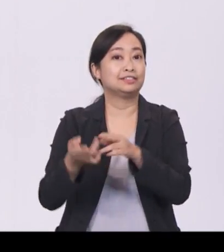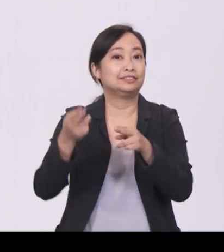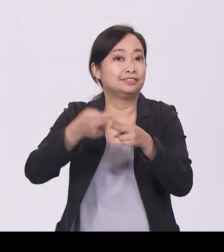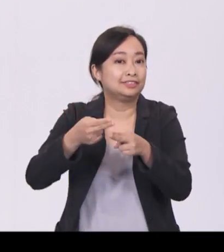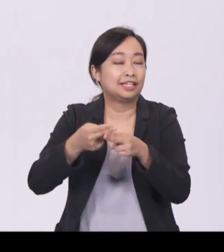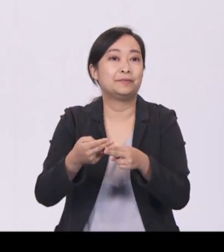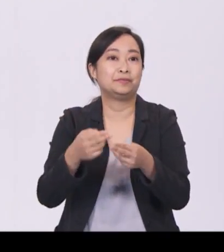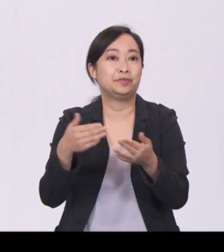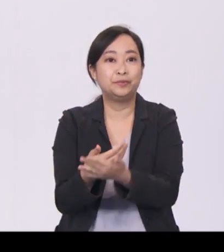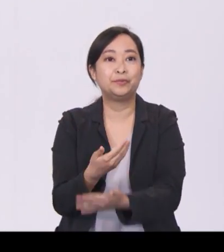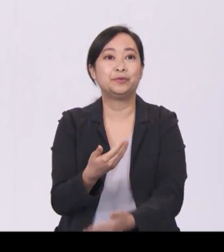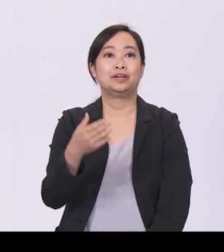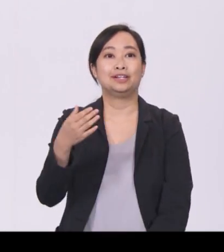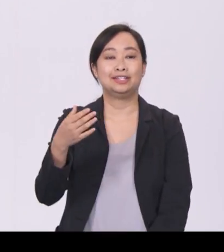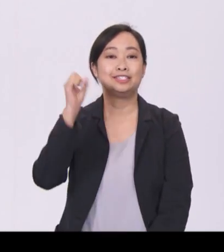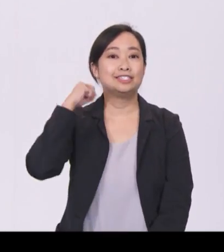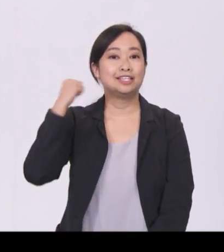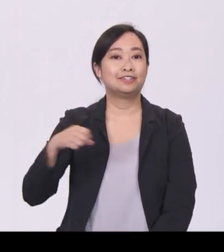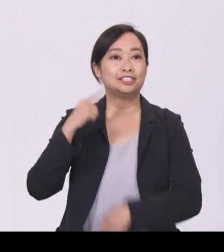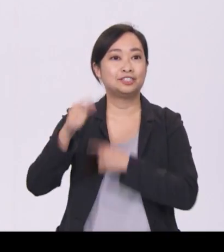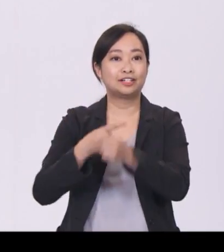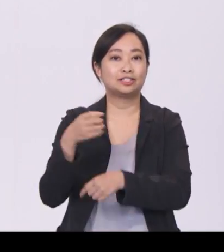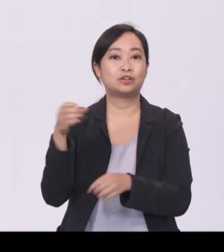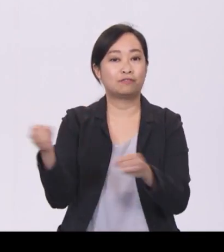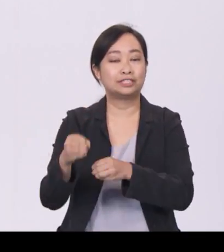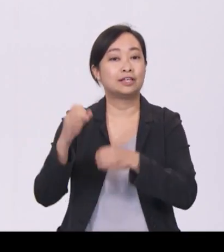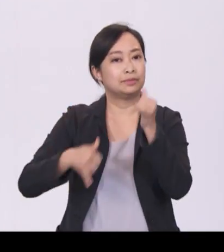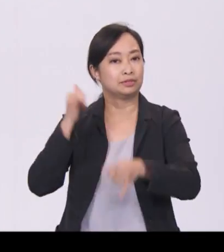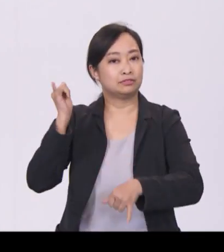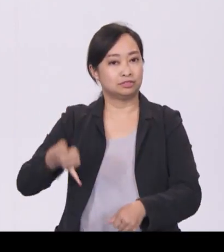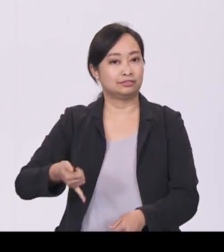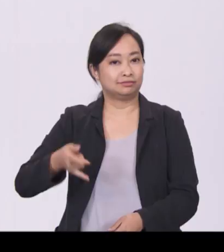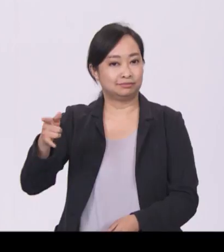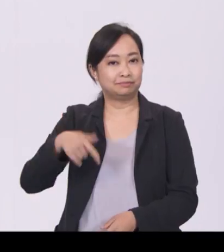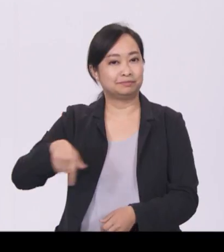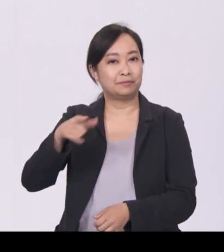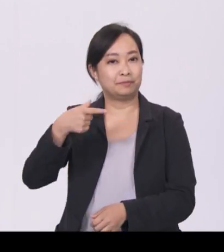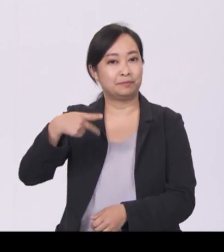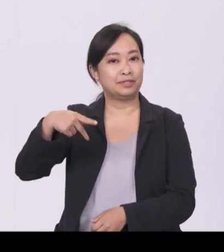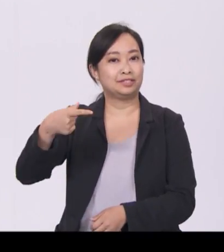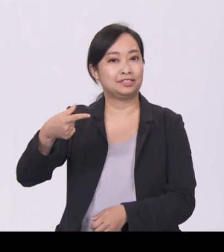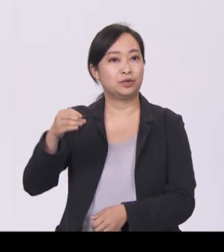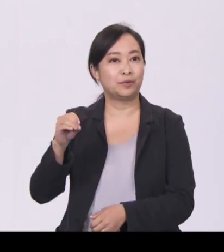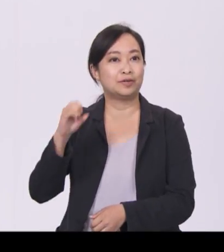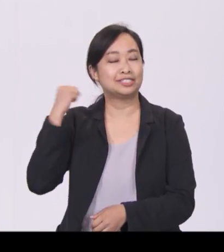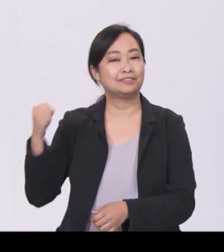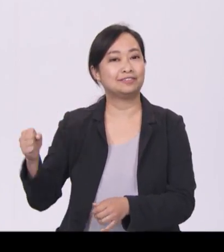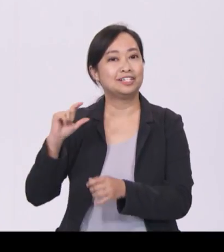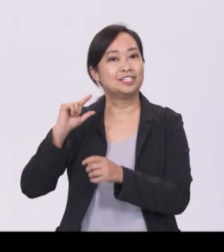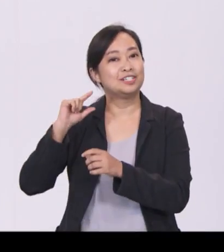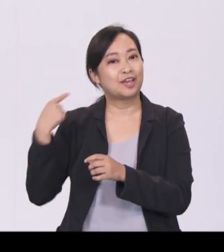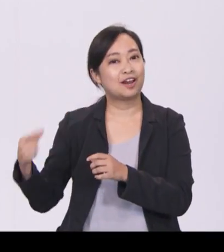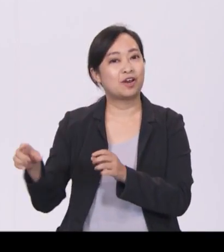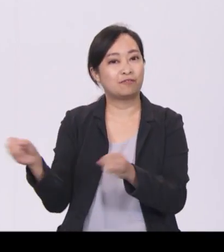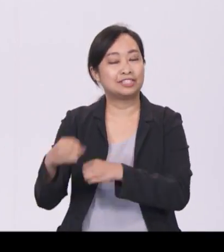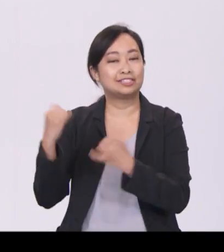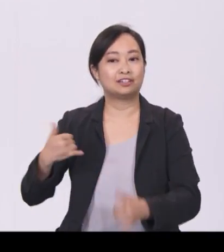ambassadors will continue to knock on doors wearing their familiar shirts, only that they will now be called Silver